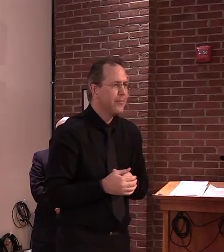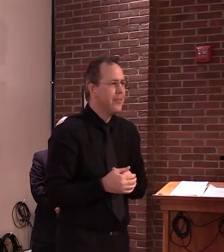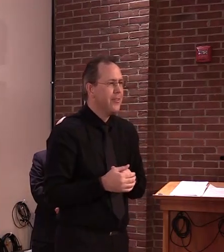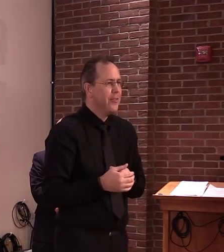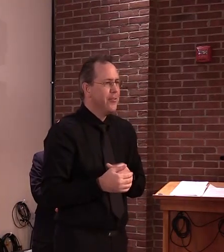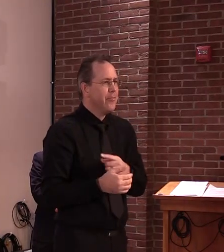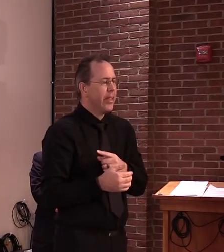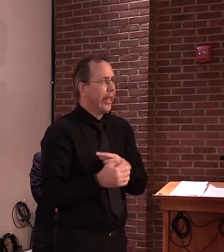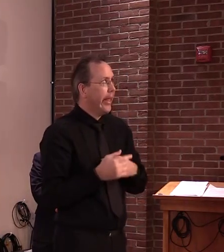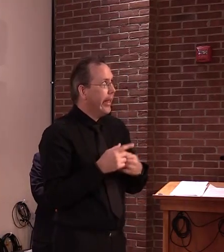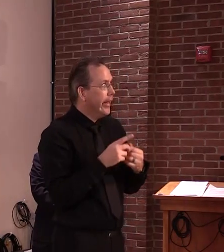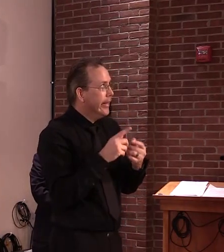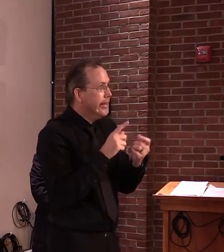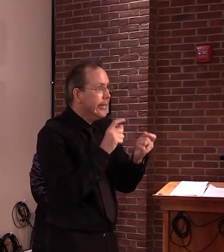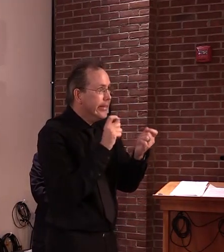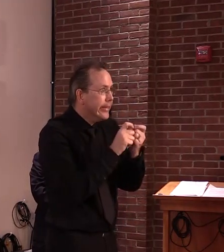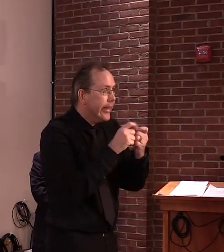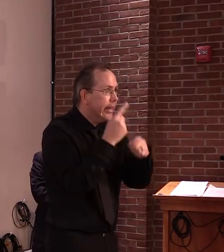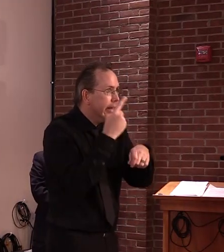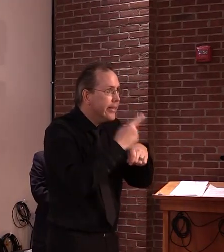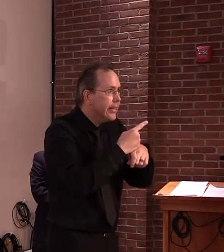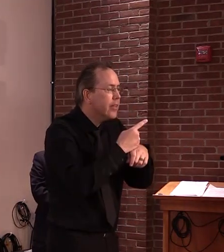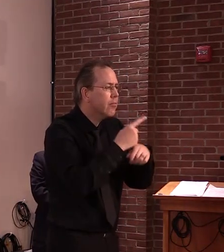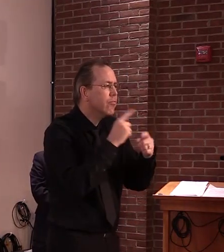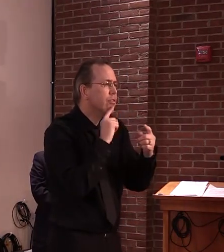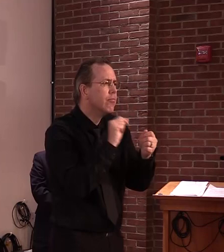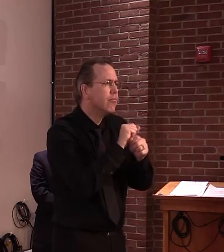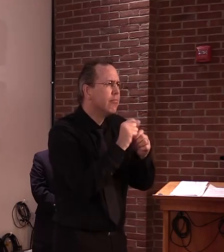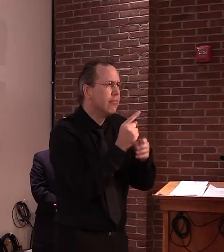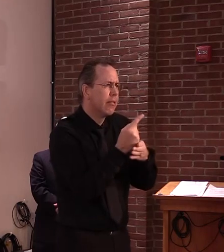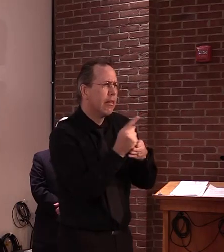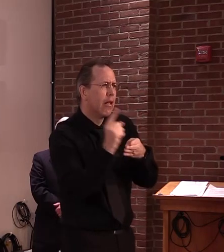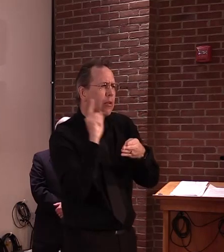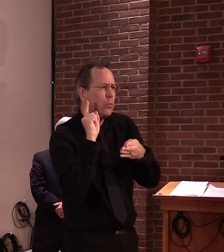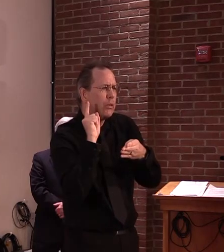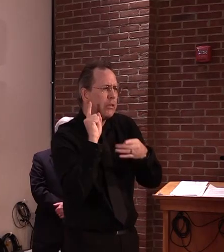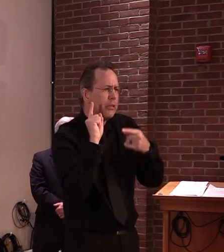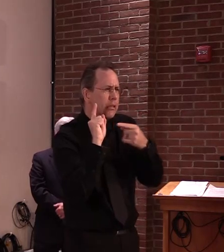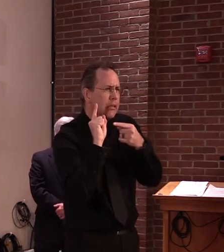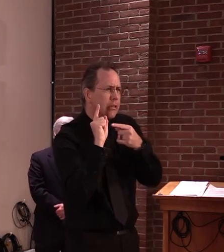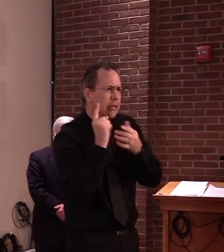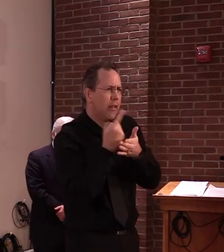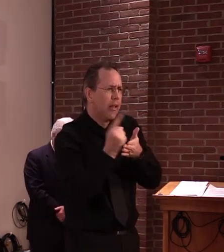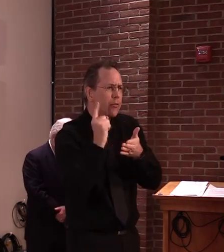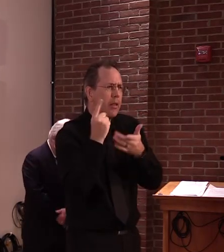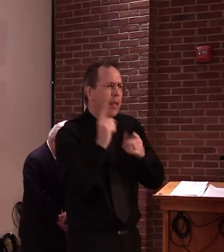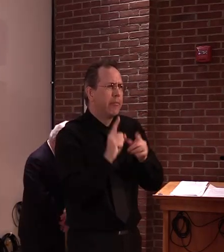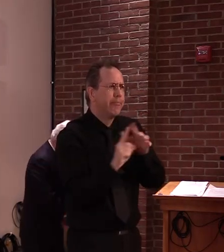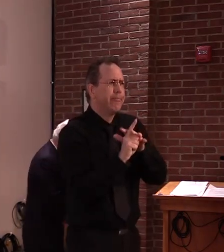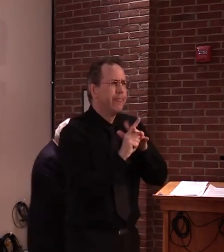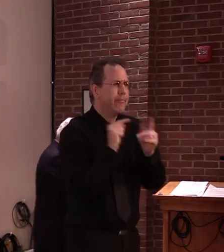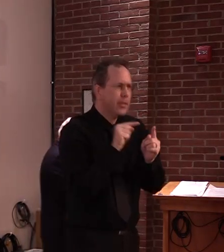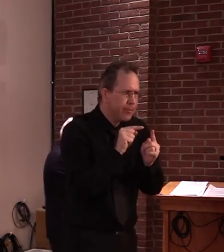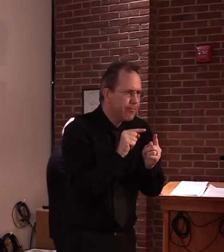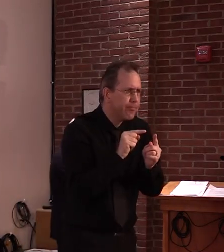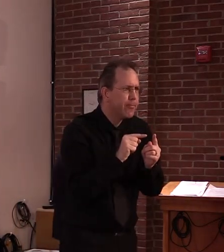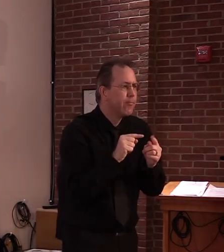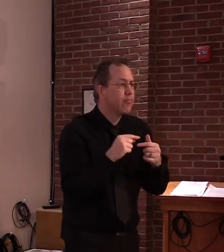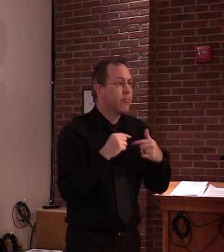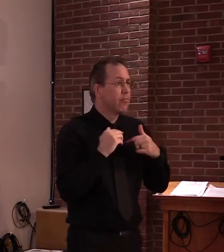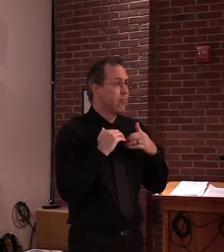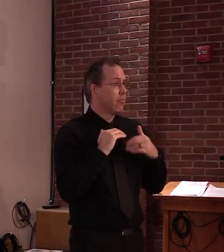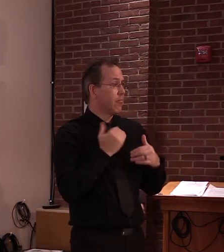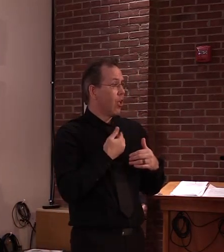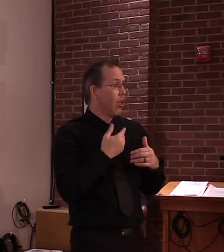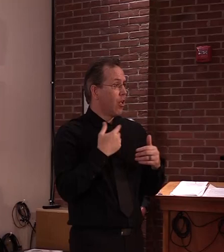And as I've alluded to earlier, we have a pretty much blanket rule that any congregate living situation like